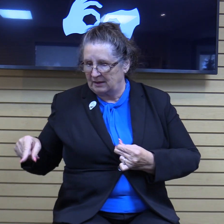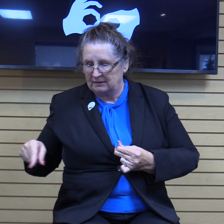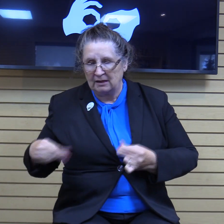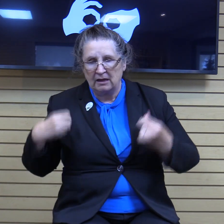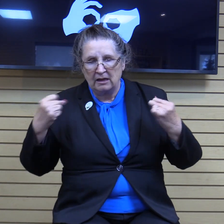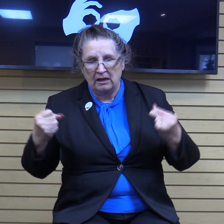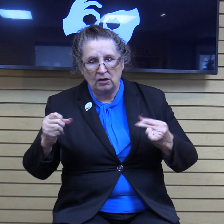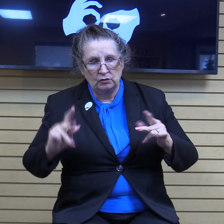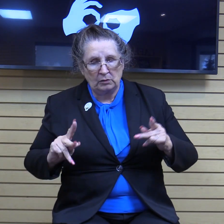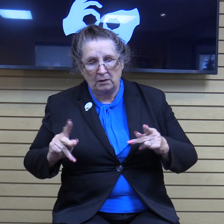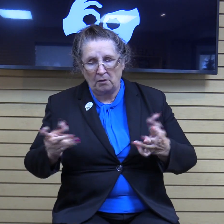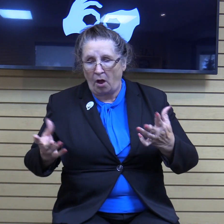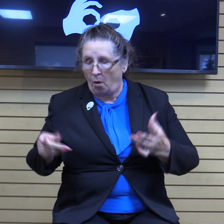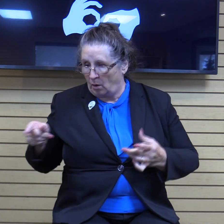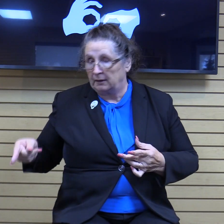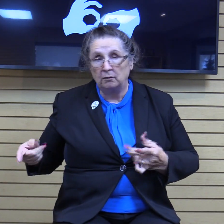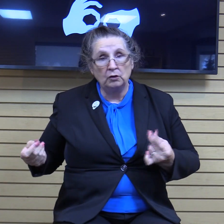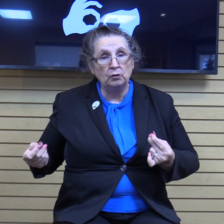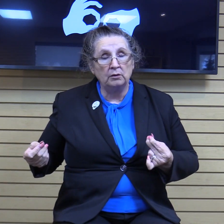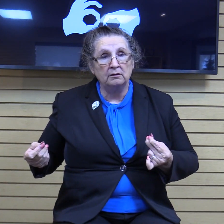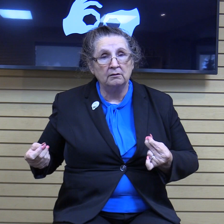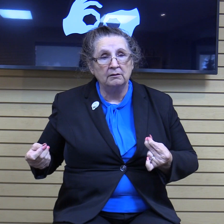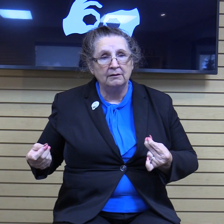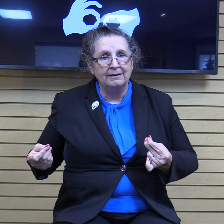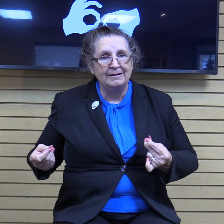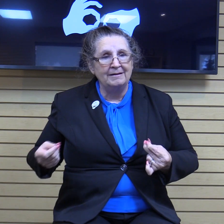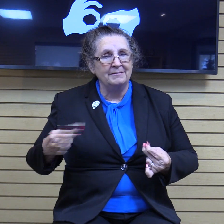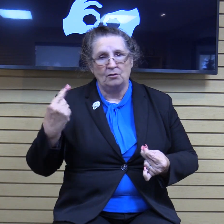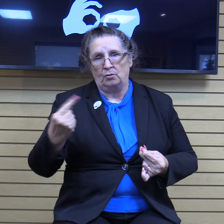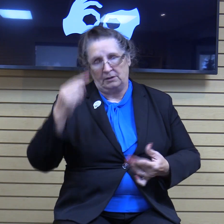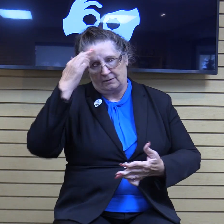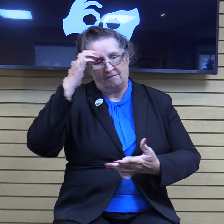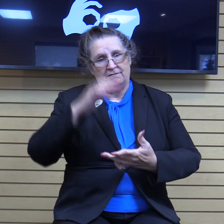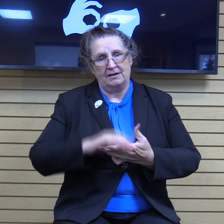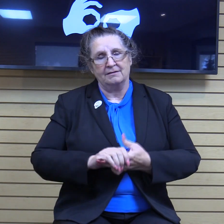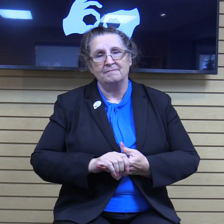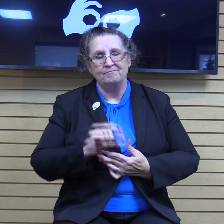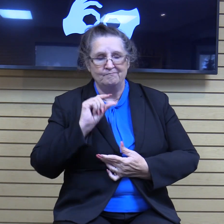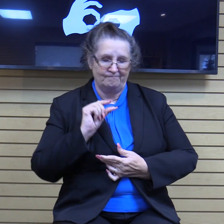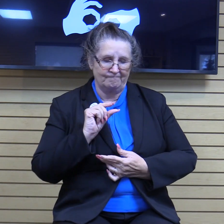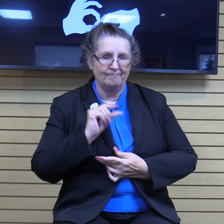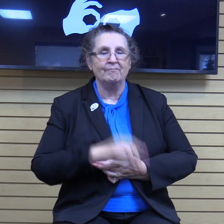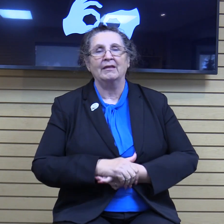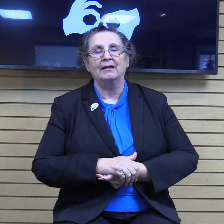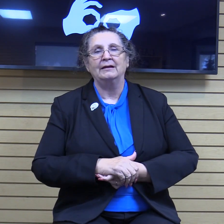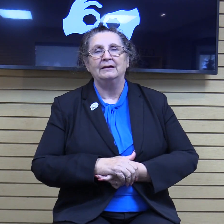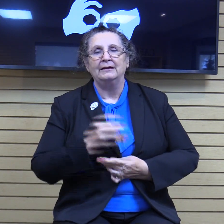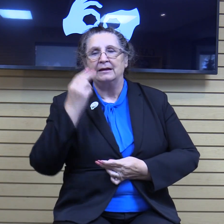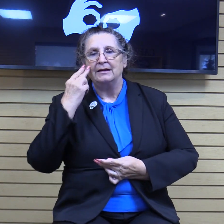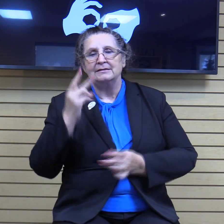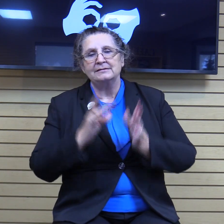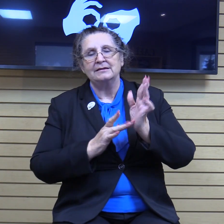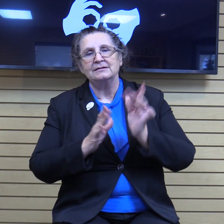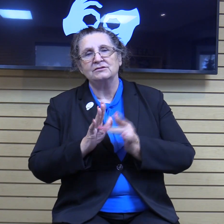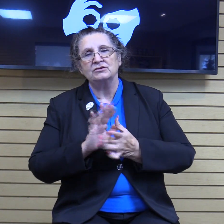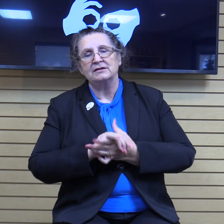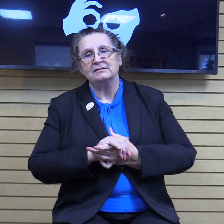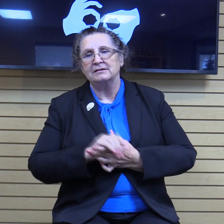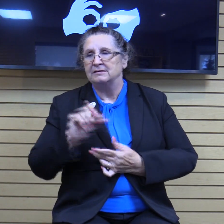him to do it. That's probably as much faith as he had. So he sees Jesus, and he asks him,